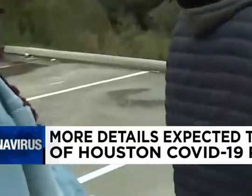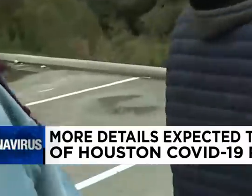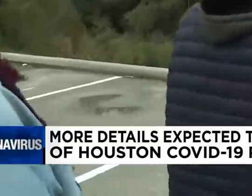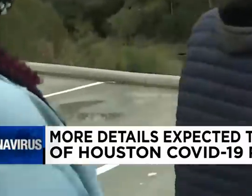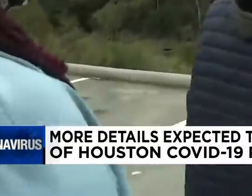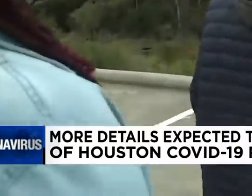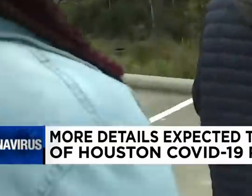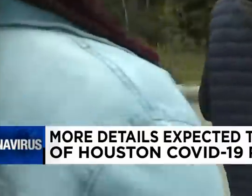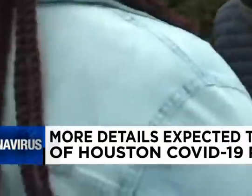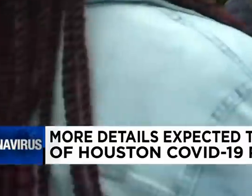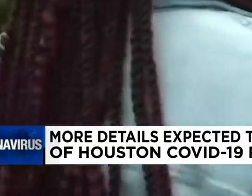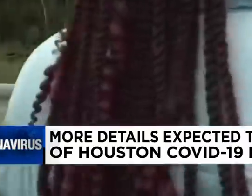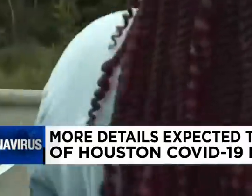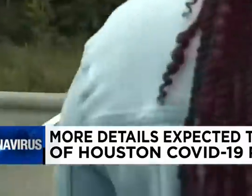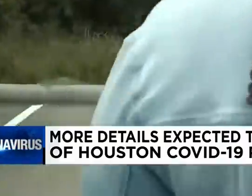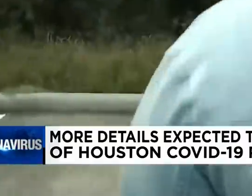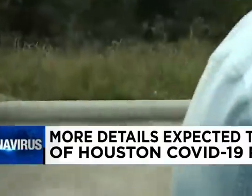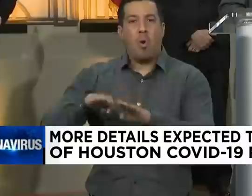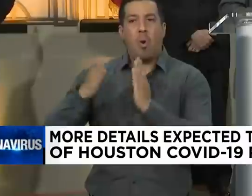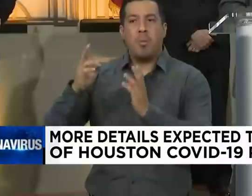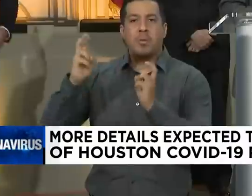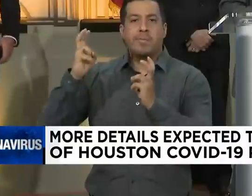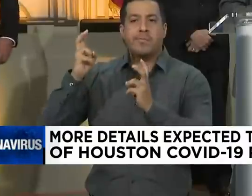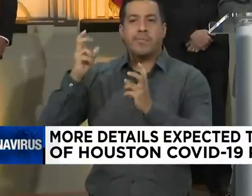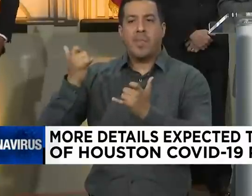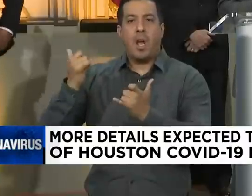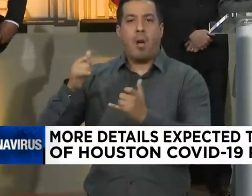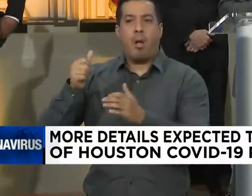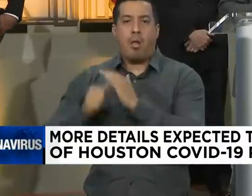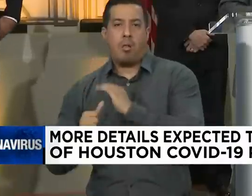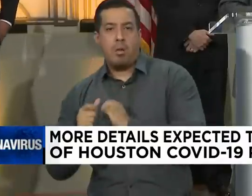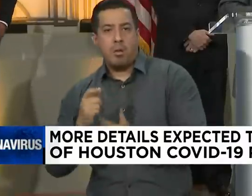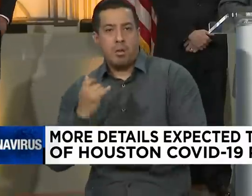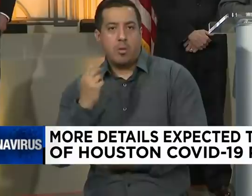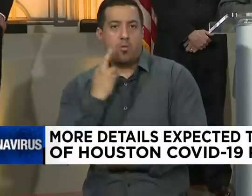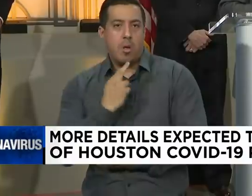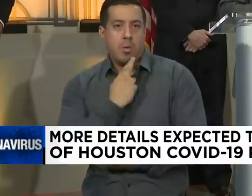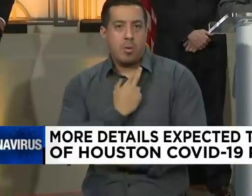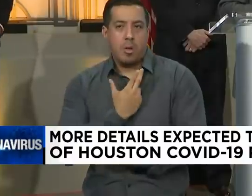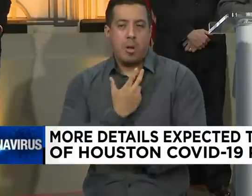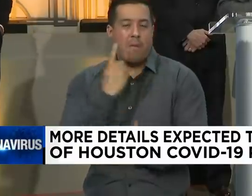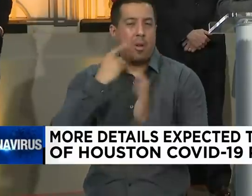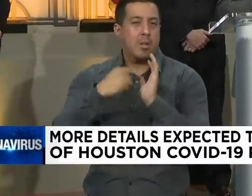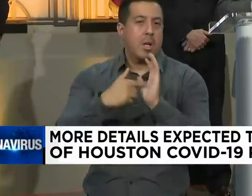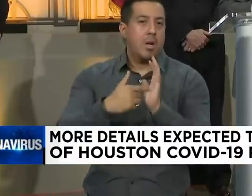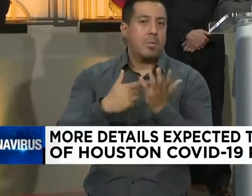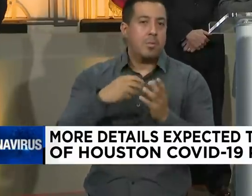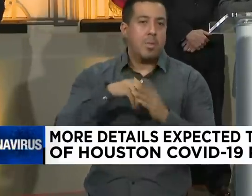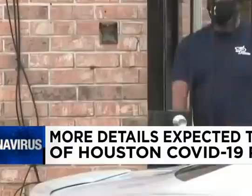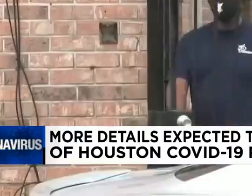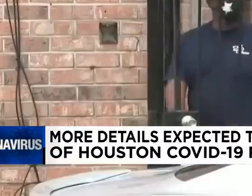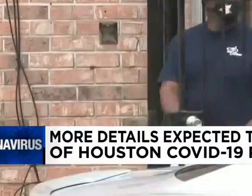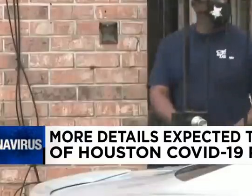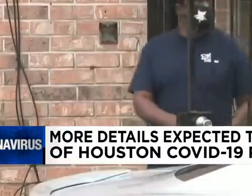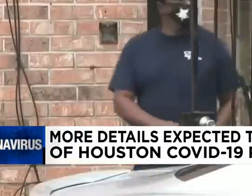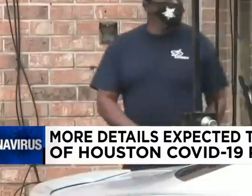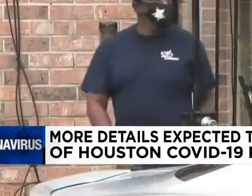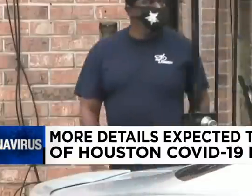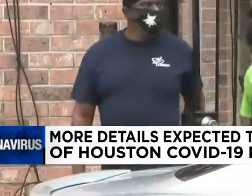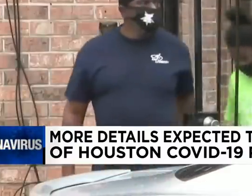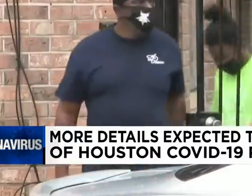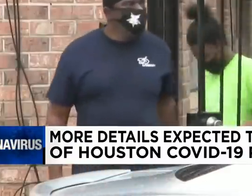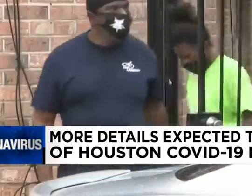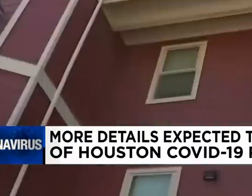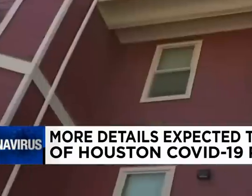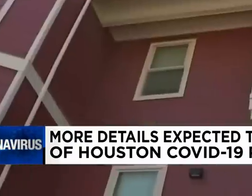More help for Houston families struggling during the COVID-19 pandemic. This week City Council approved an additional 20 million dollars in